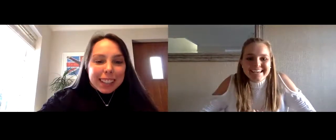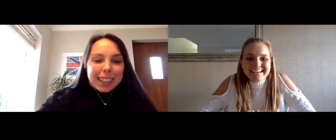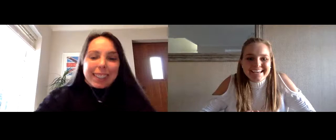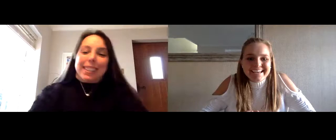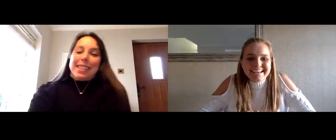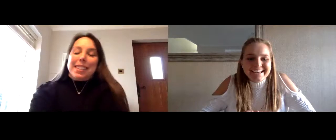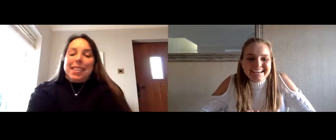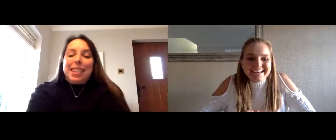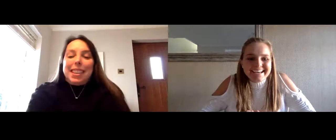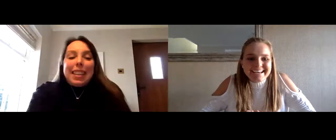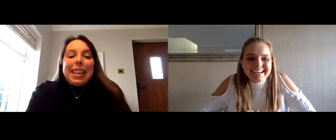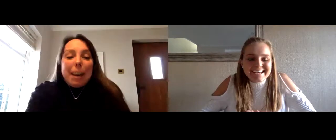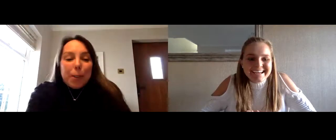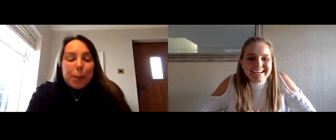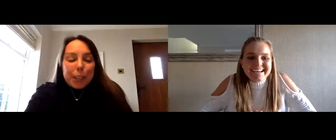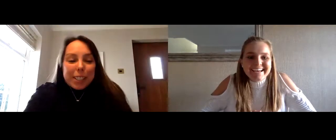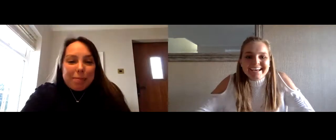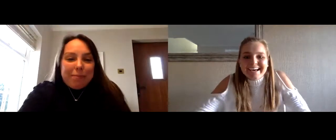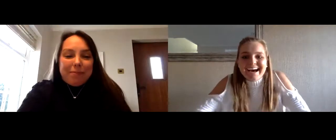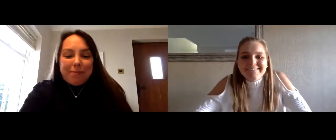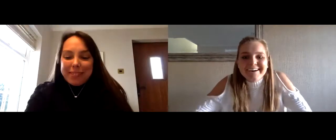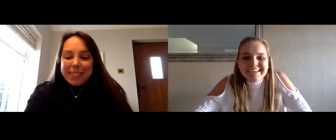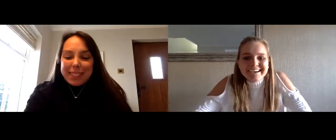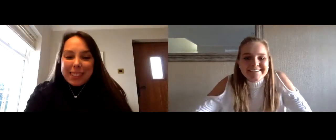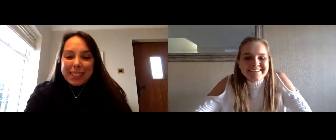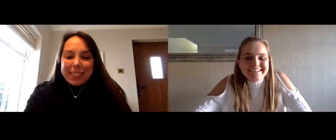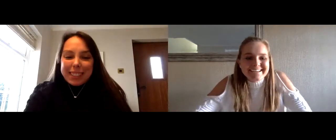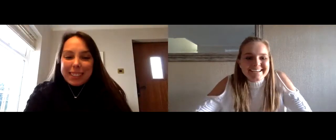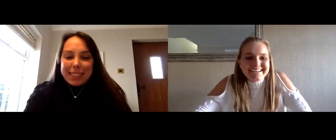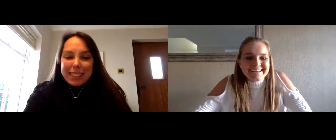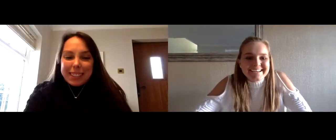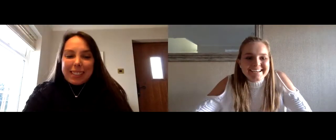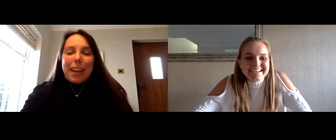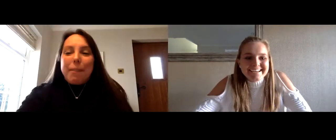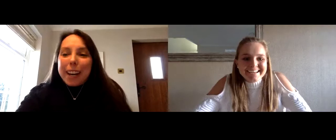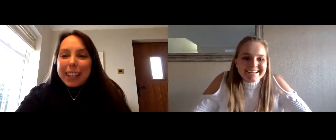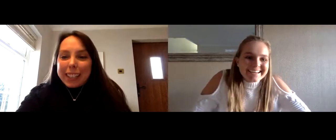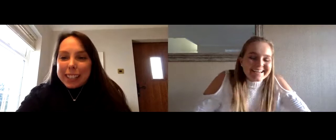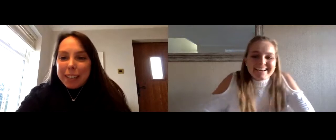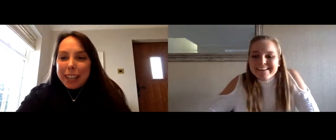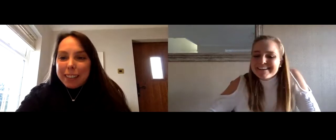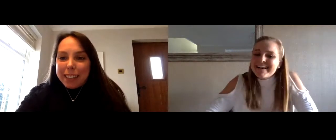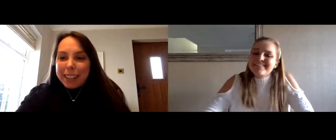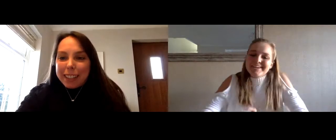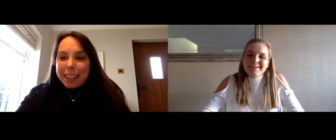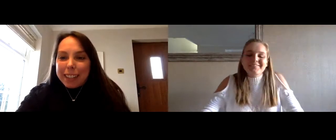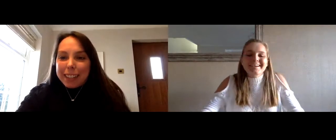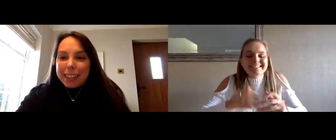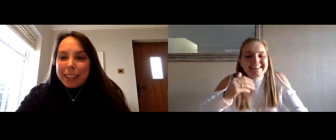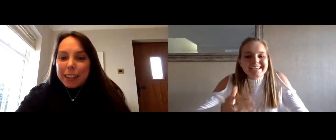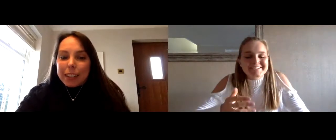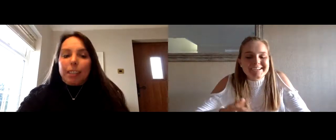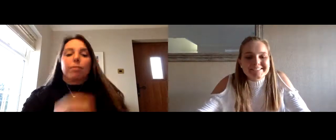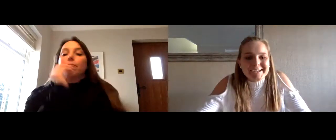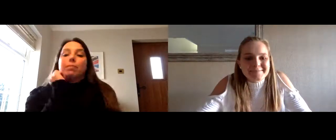hello yeah all good how are you i'm all right thanks how are you yeah very well